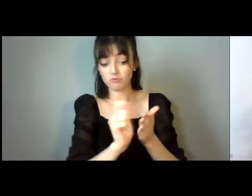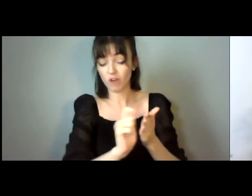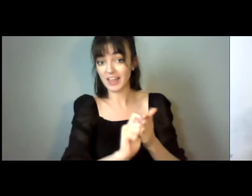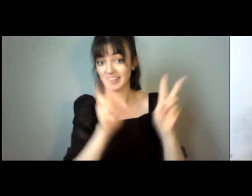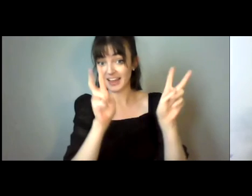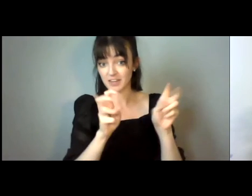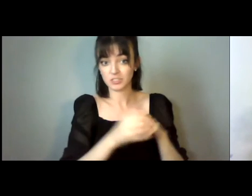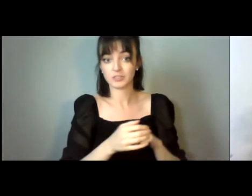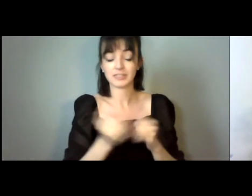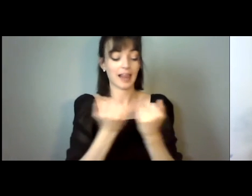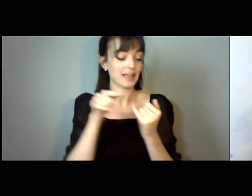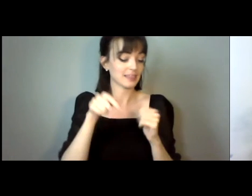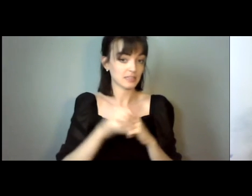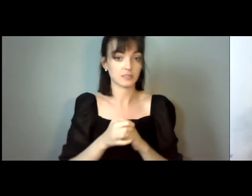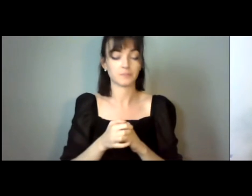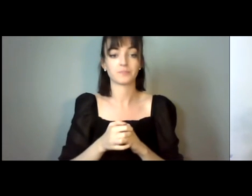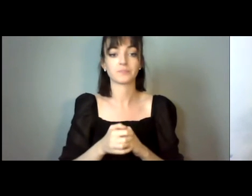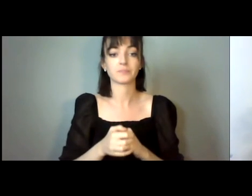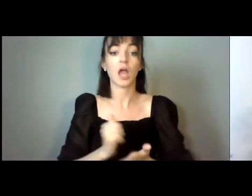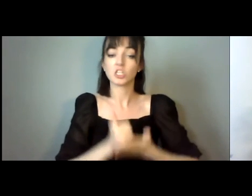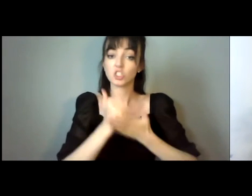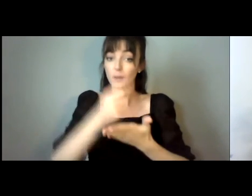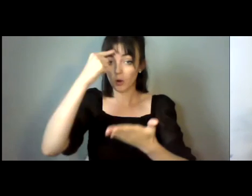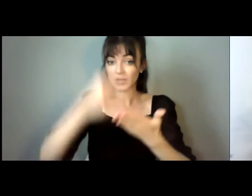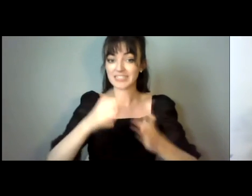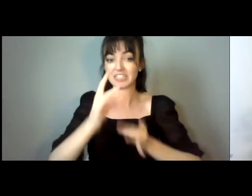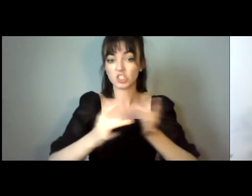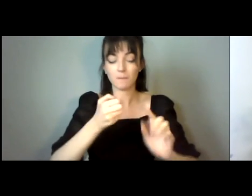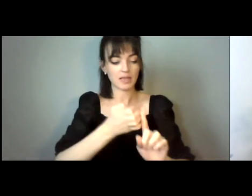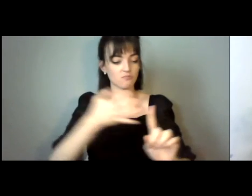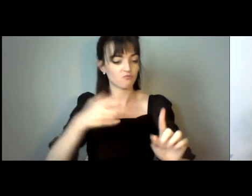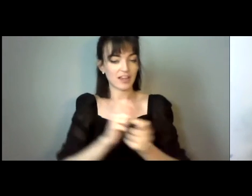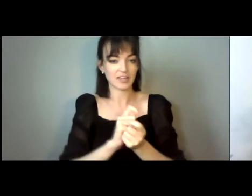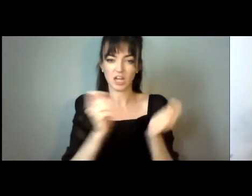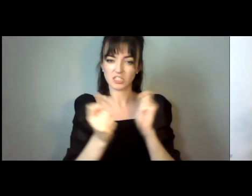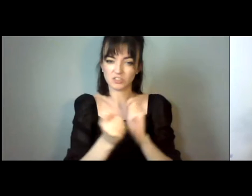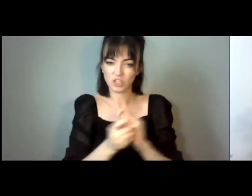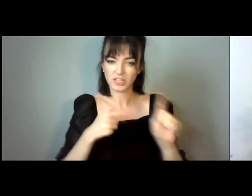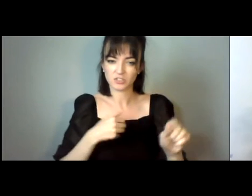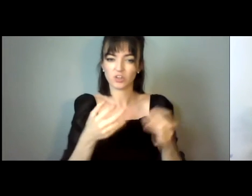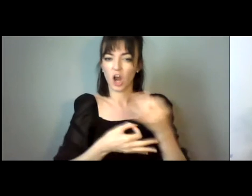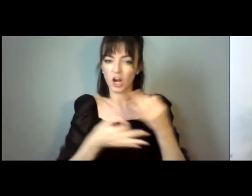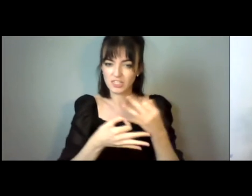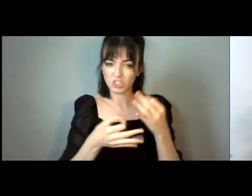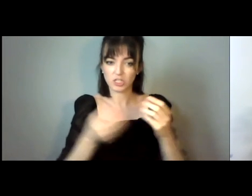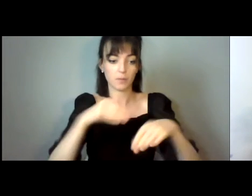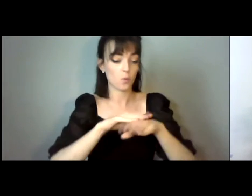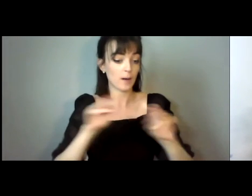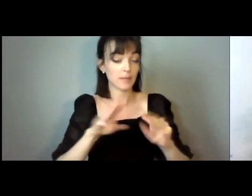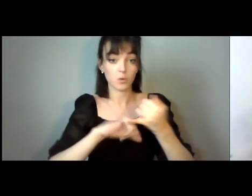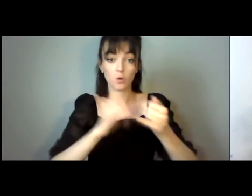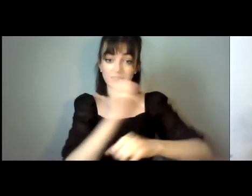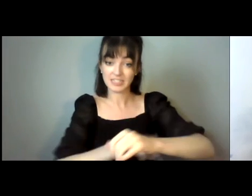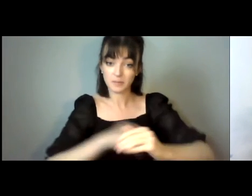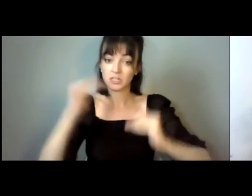like this. Supported decision-making is a recognized alternative to guardianship where people with disabilities and older adults